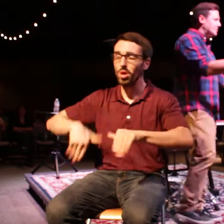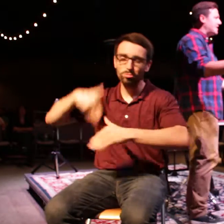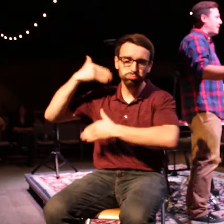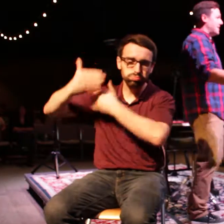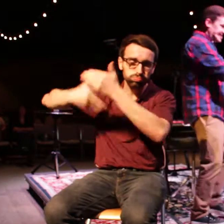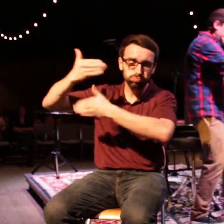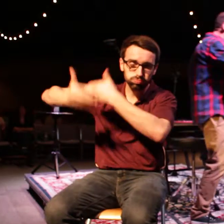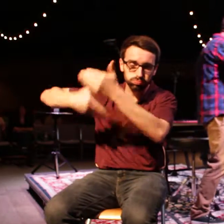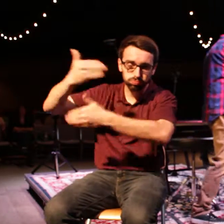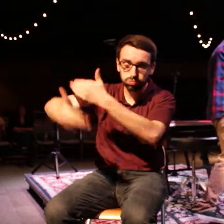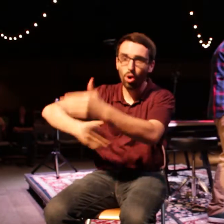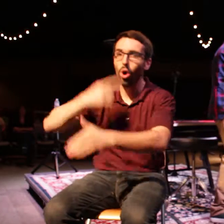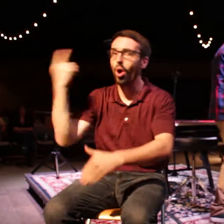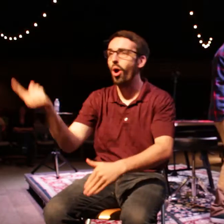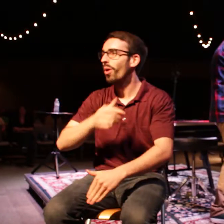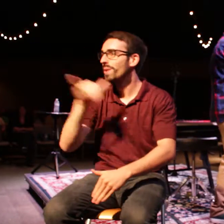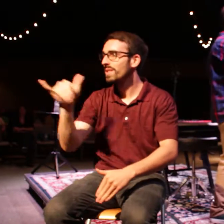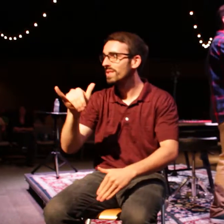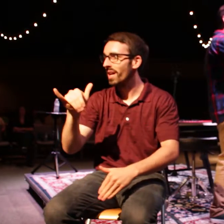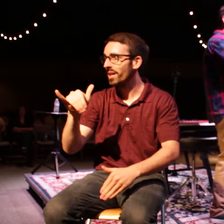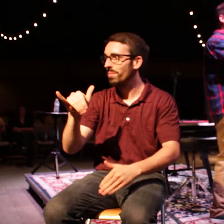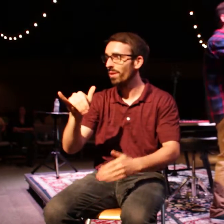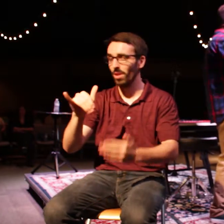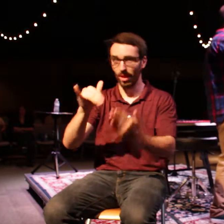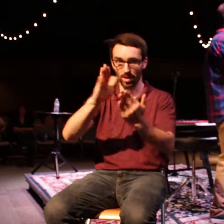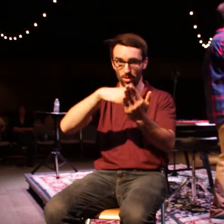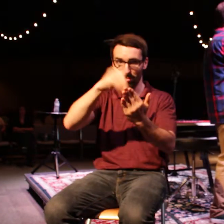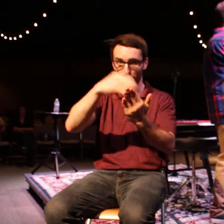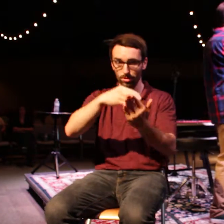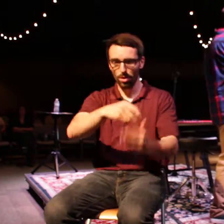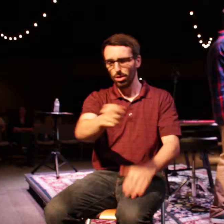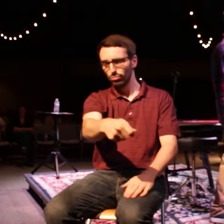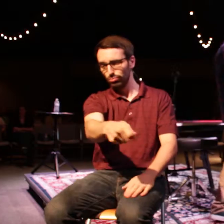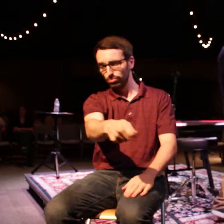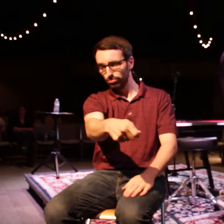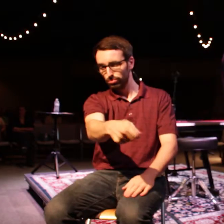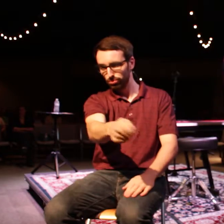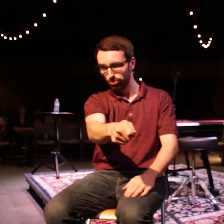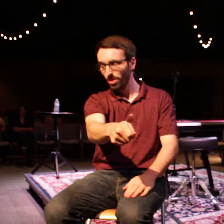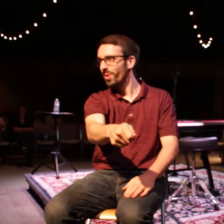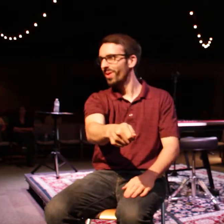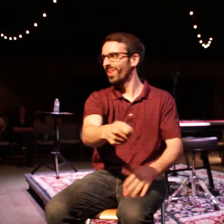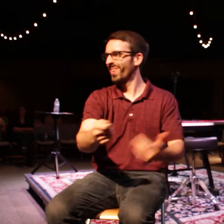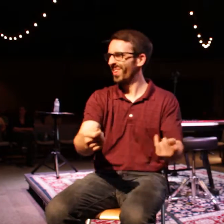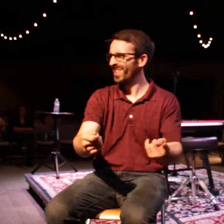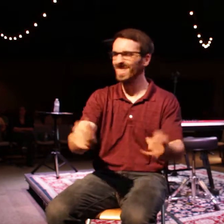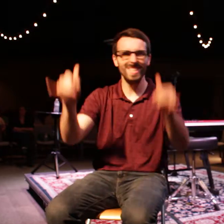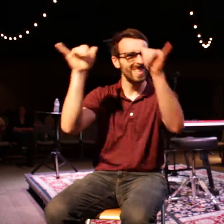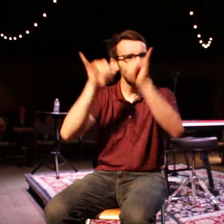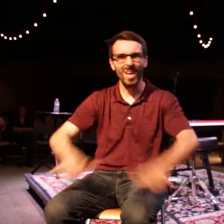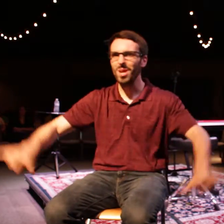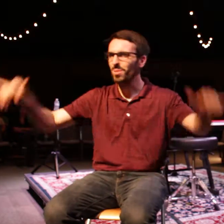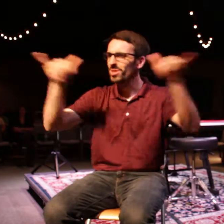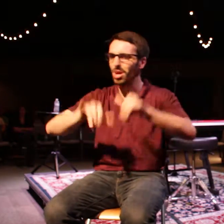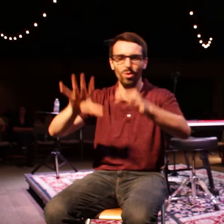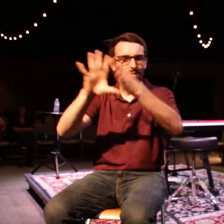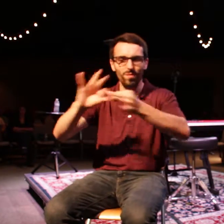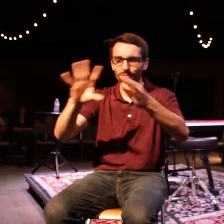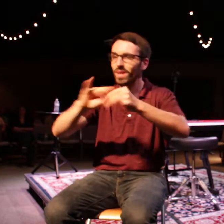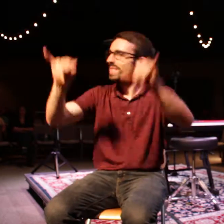it was coming. He'd hit the brush. Oh, beat the devil out of it. He'd say all the same things, all the same phrases. Every single episode, it was exactly the same.